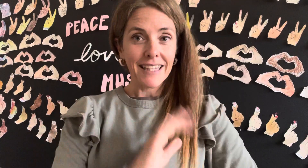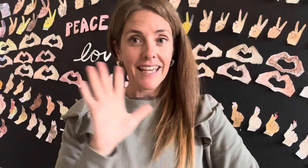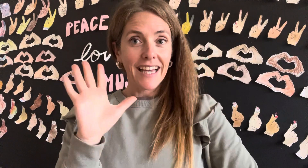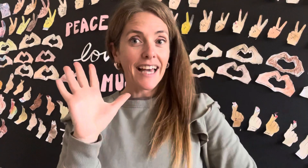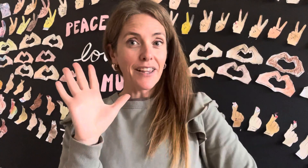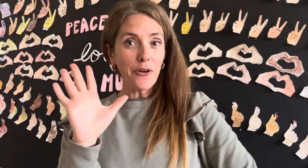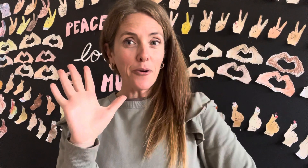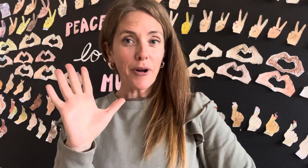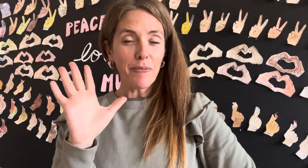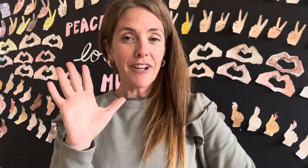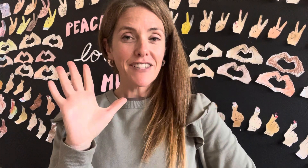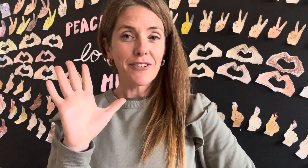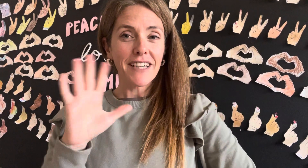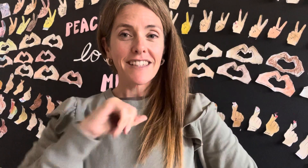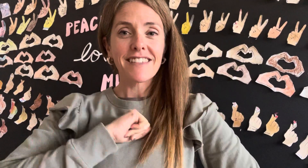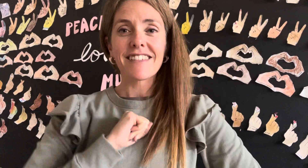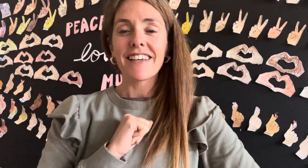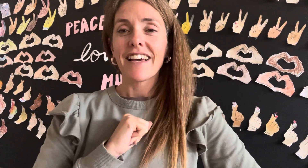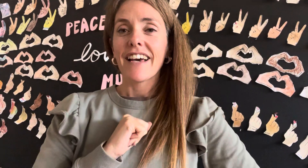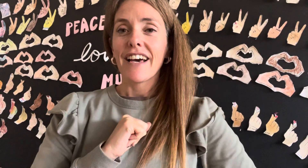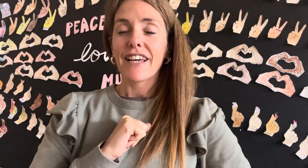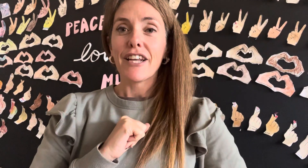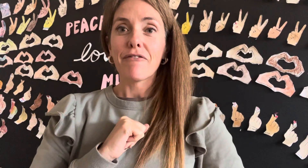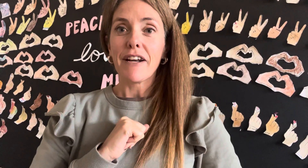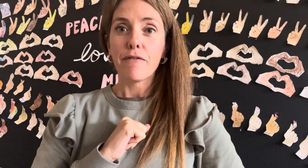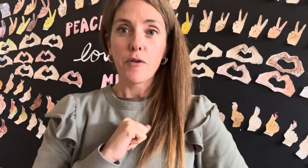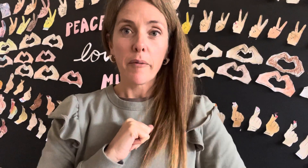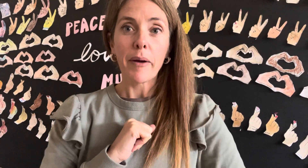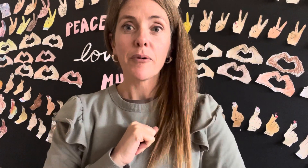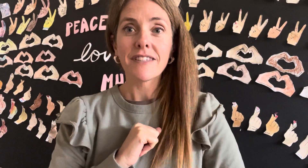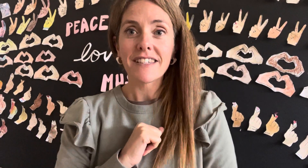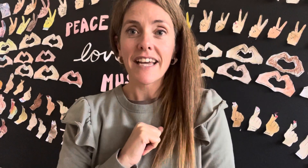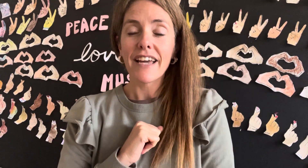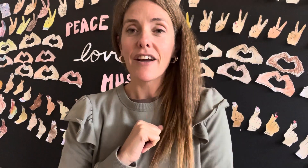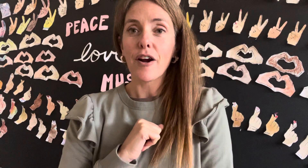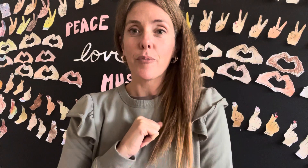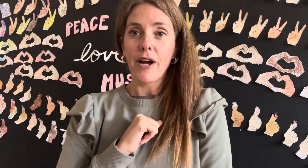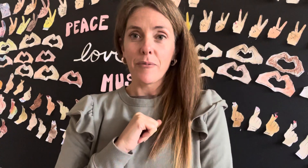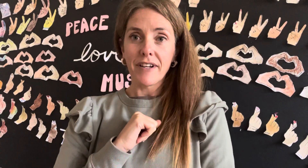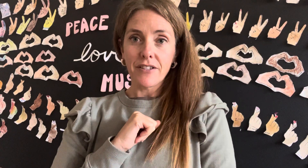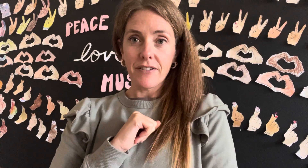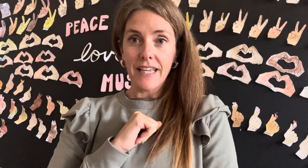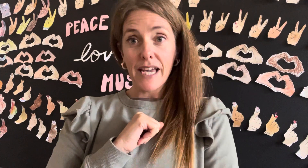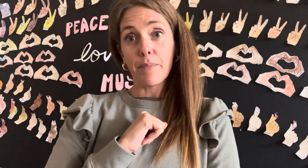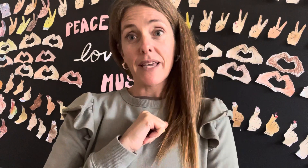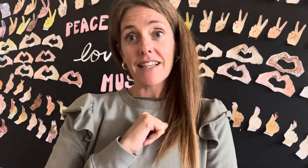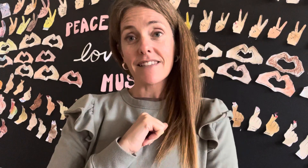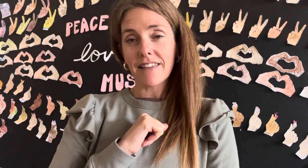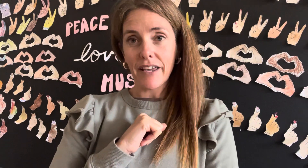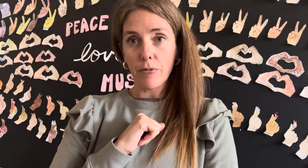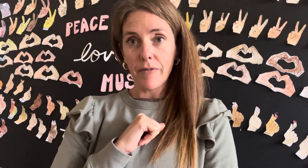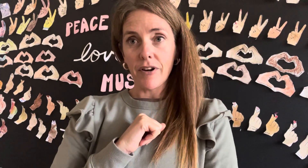Hello primary students! Getting ready for Remembrance Day, our primaries are singing Peace Like a River,